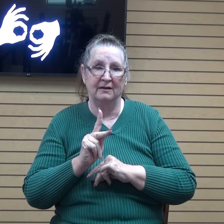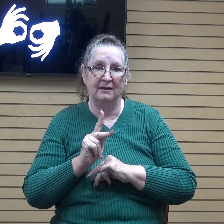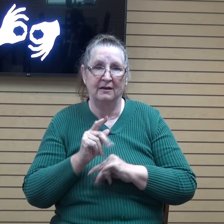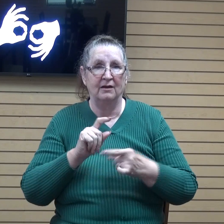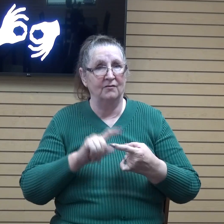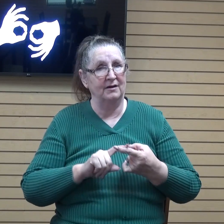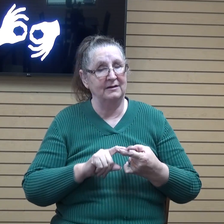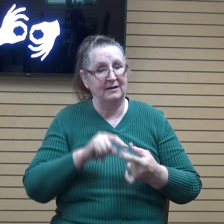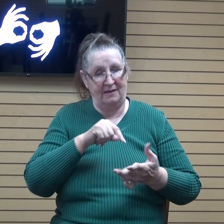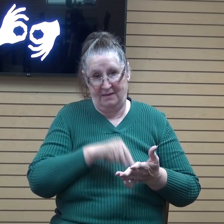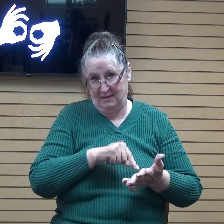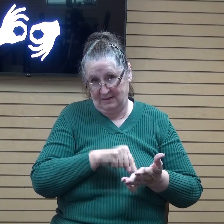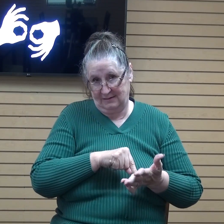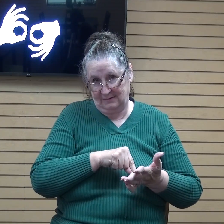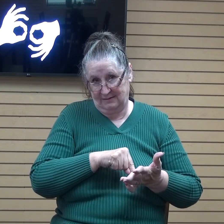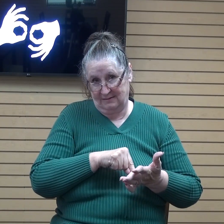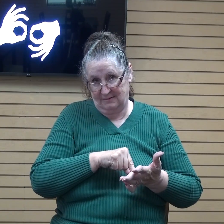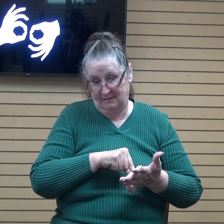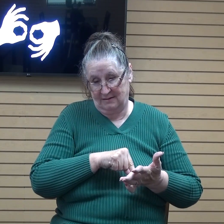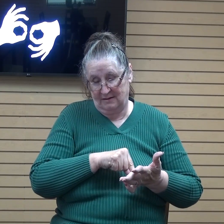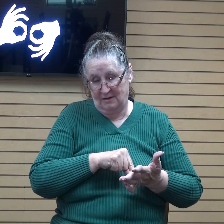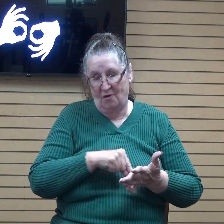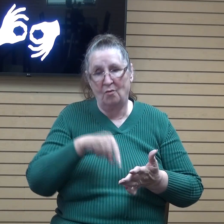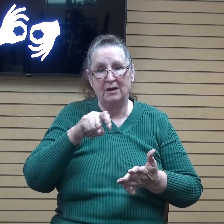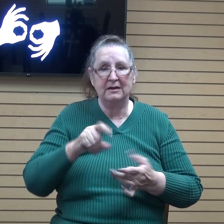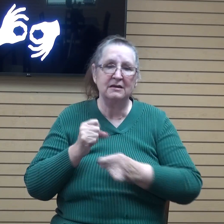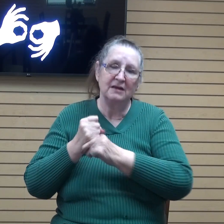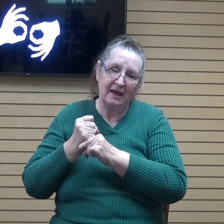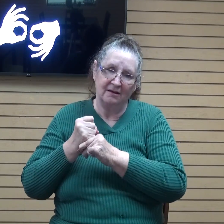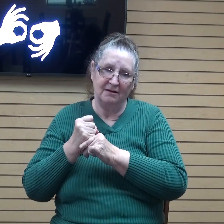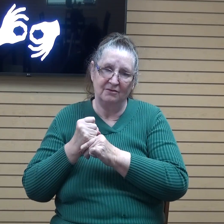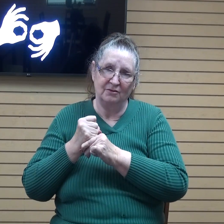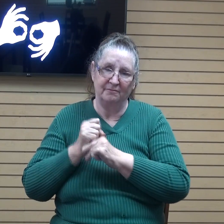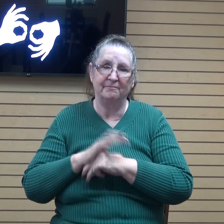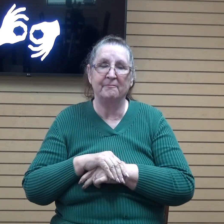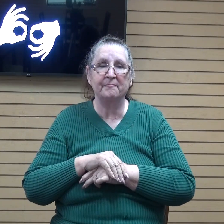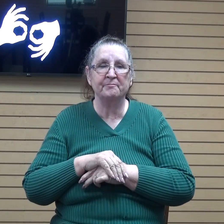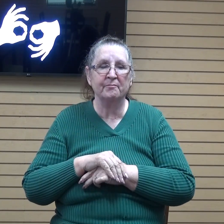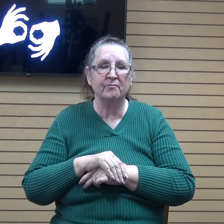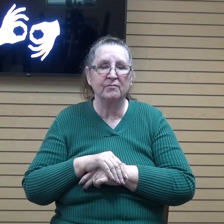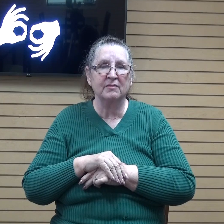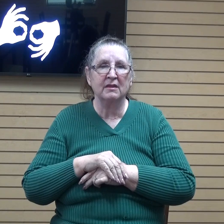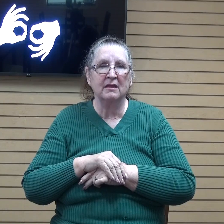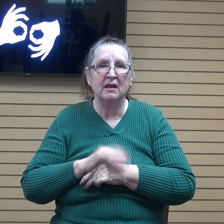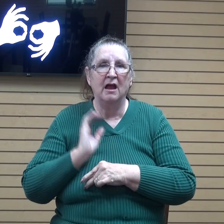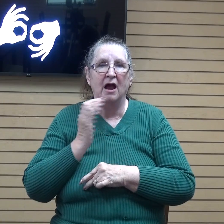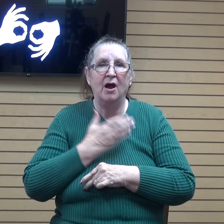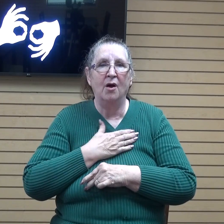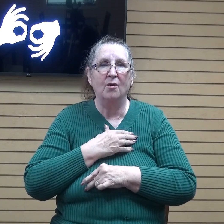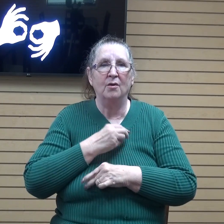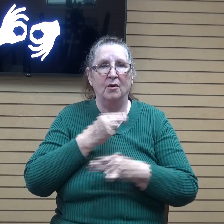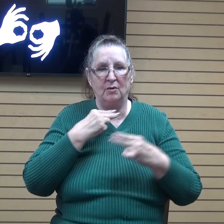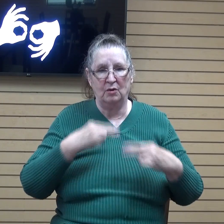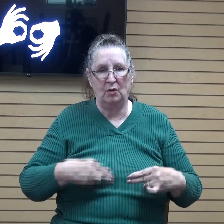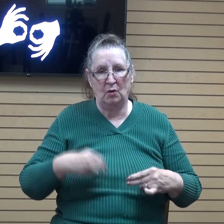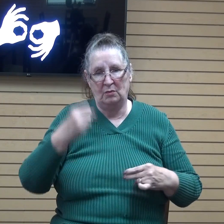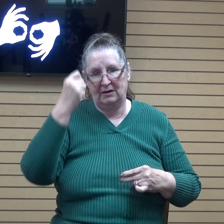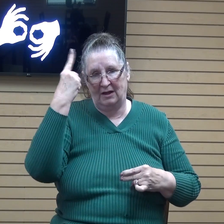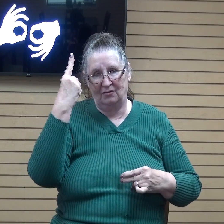is this is what we need to hold on to okay we we take our own human understanding of the situations we're going to